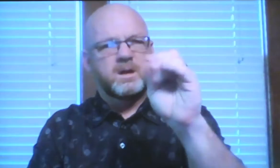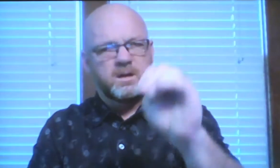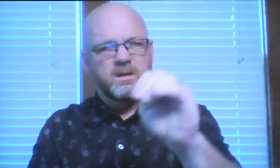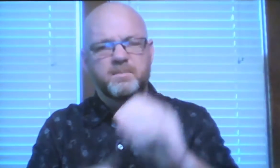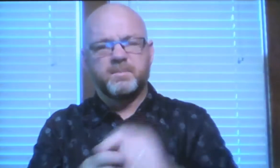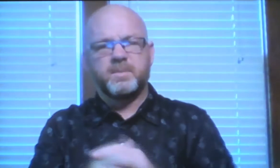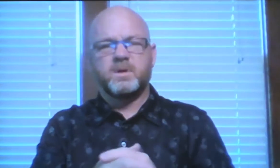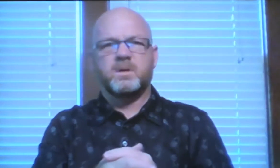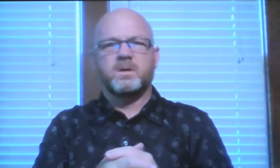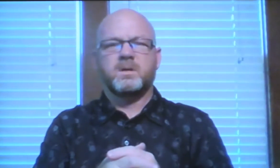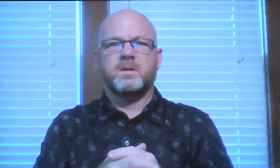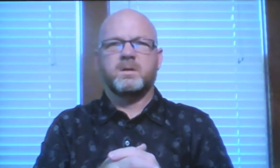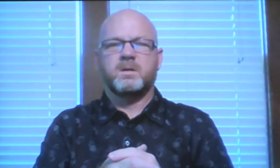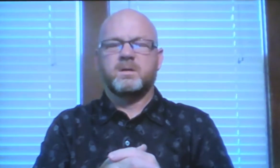the sin of that community.